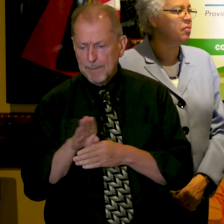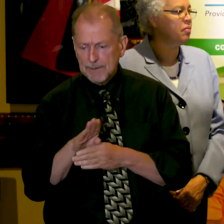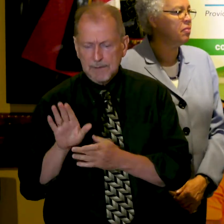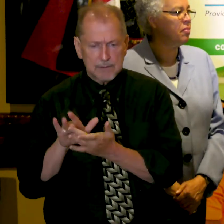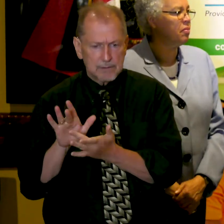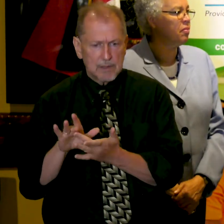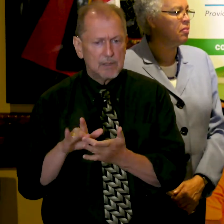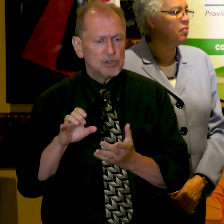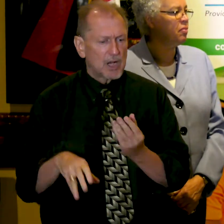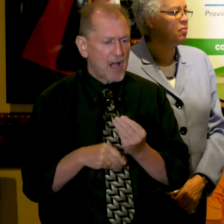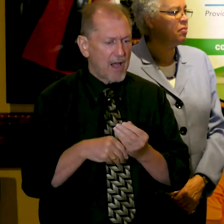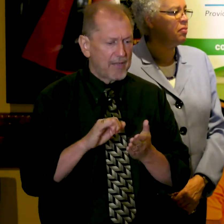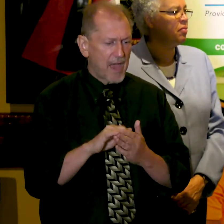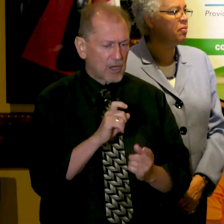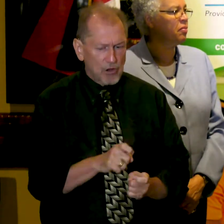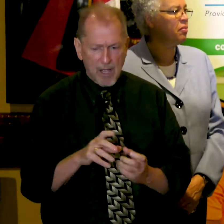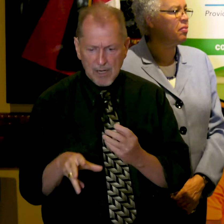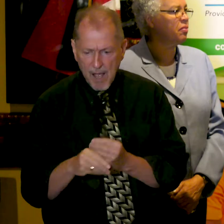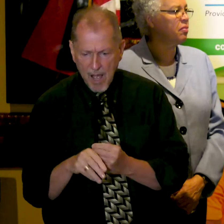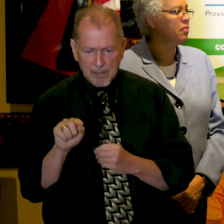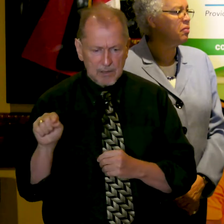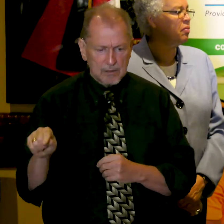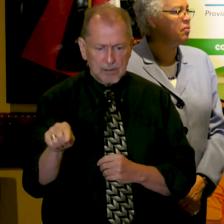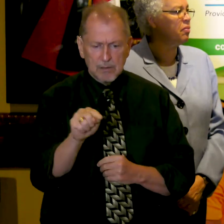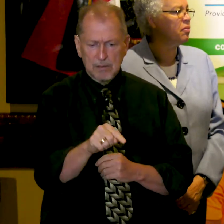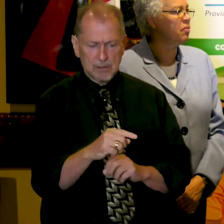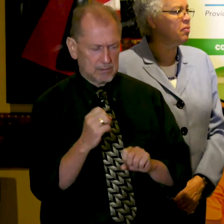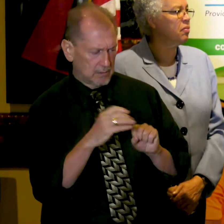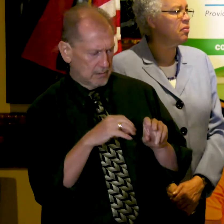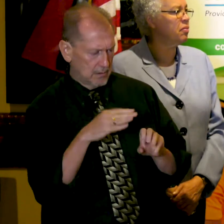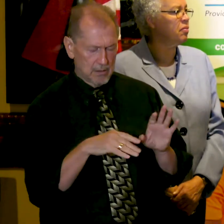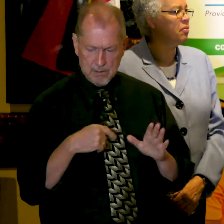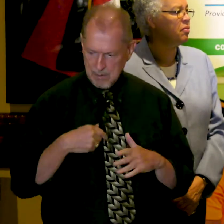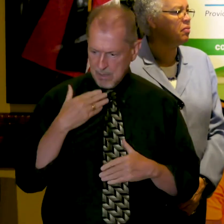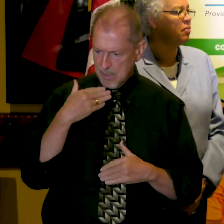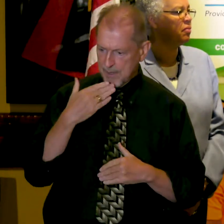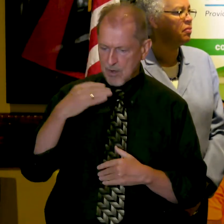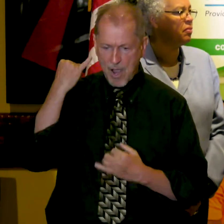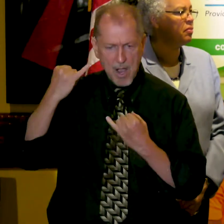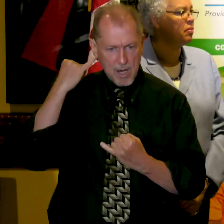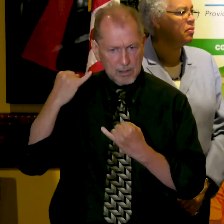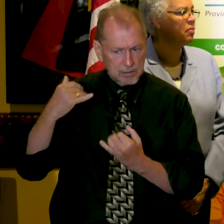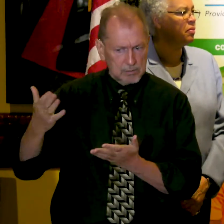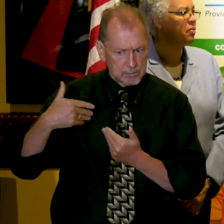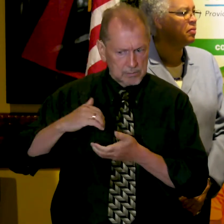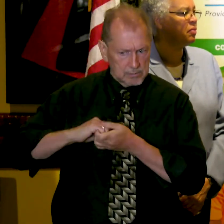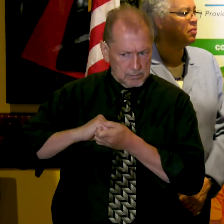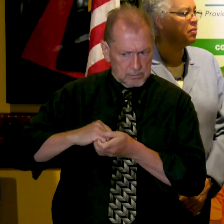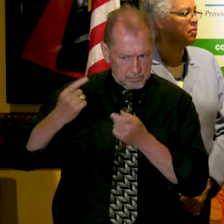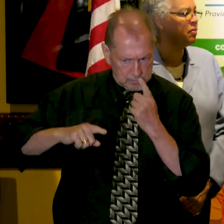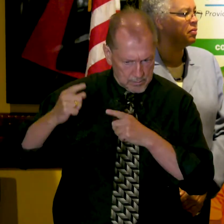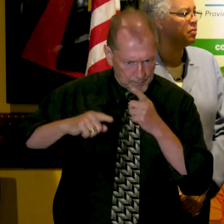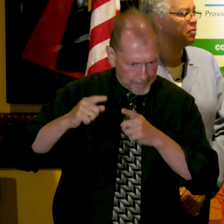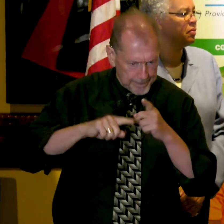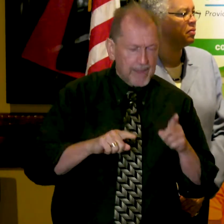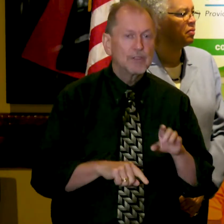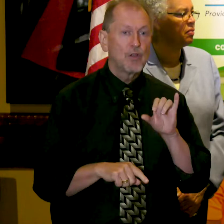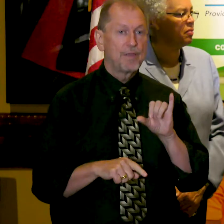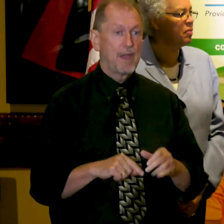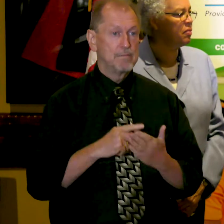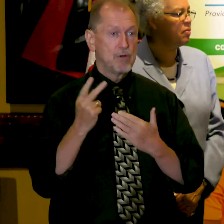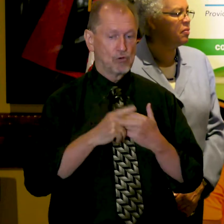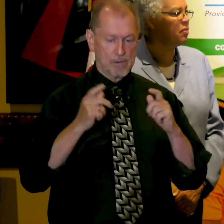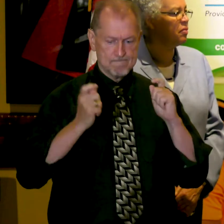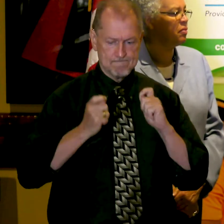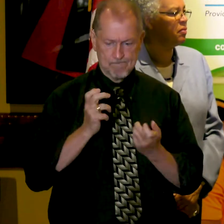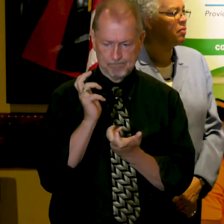should add this to it. Because of their passion and real partnership, we have continued to evolve and make these